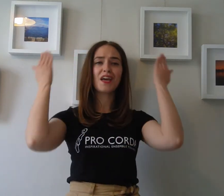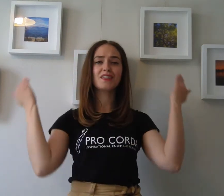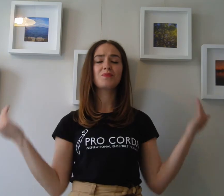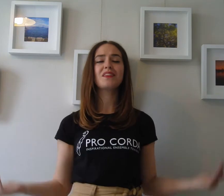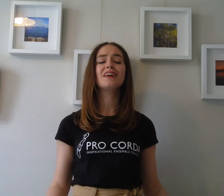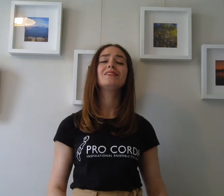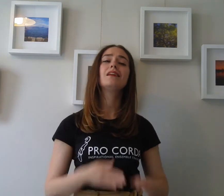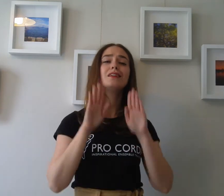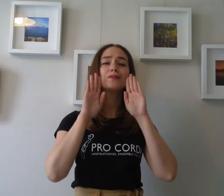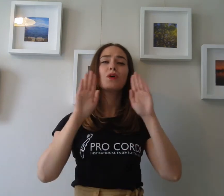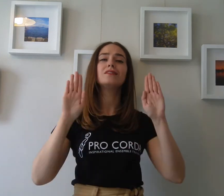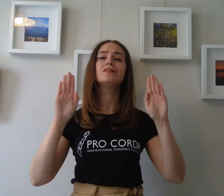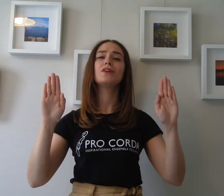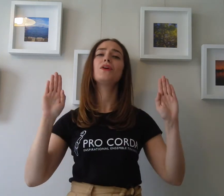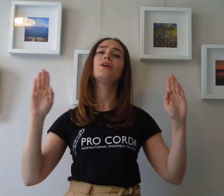days with endless wonder.